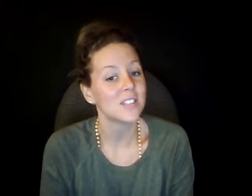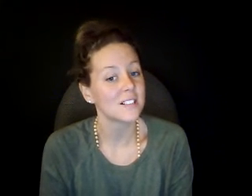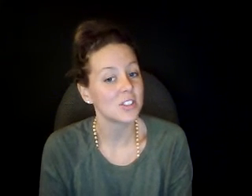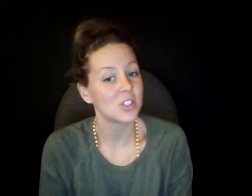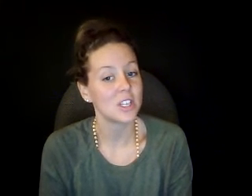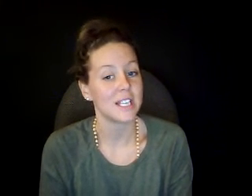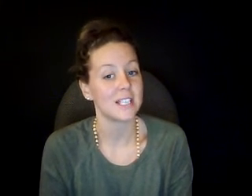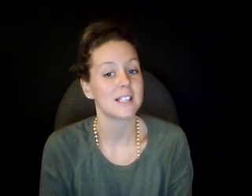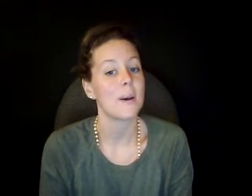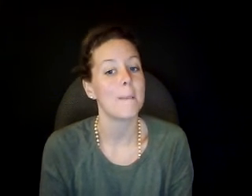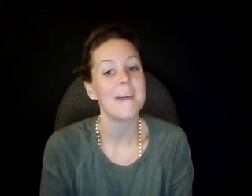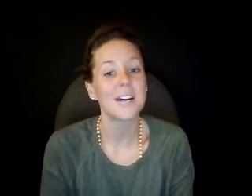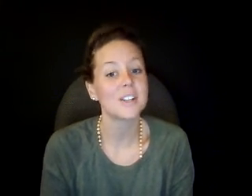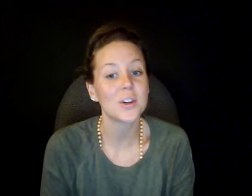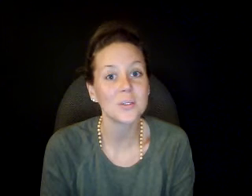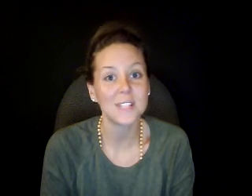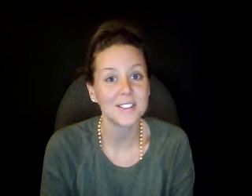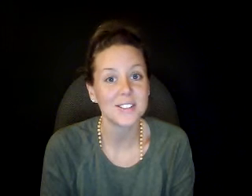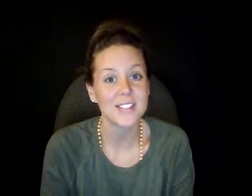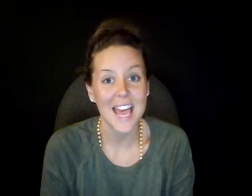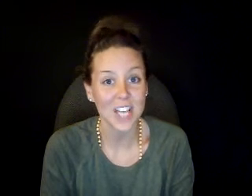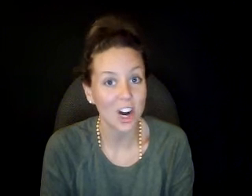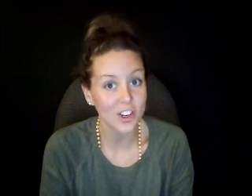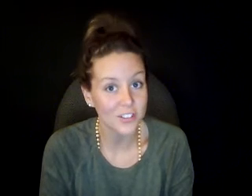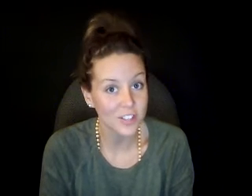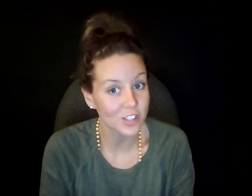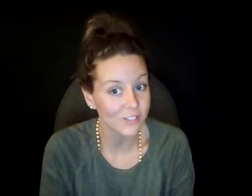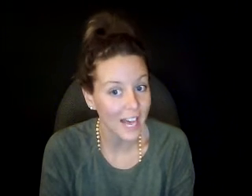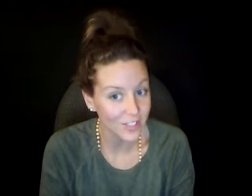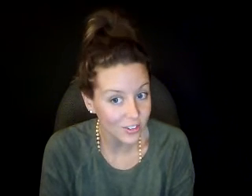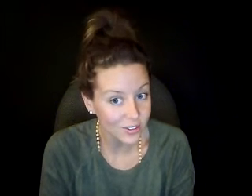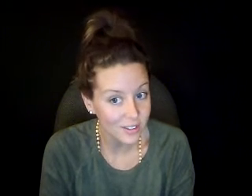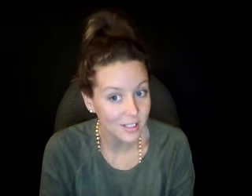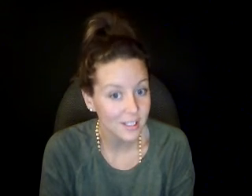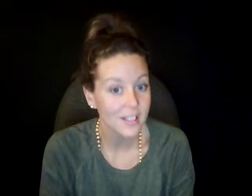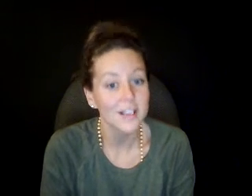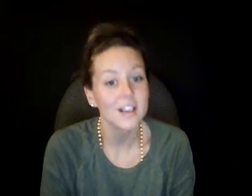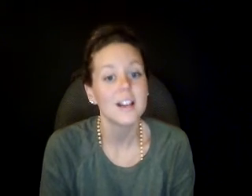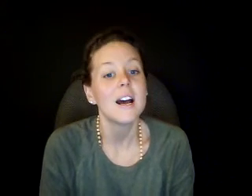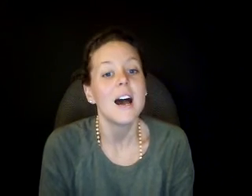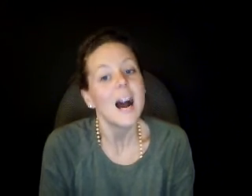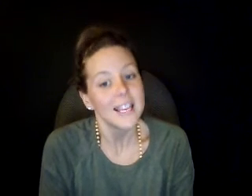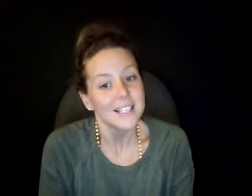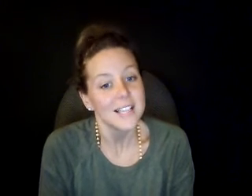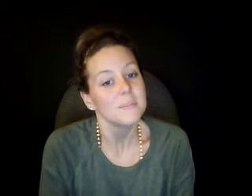senseless journeys, mad careers, and artificial values. I accept